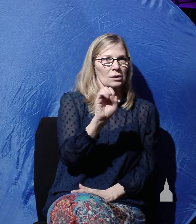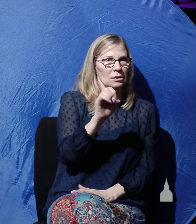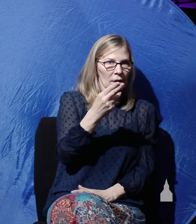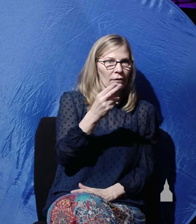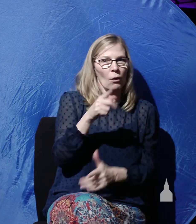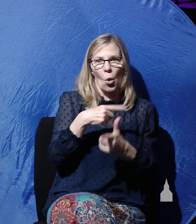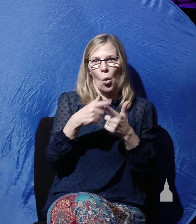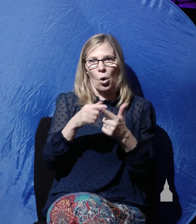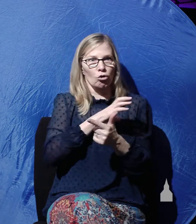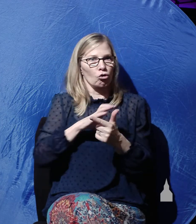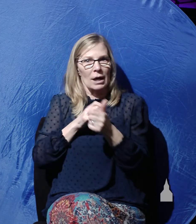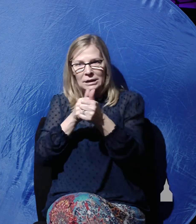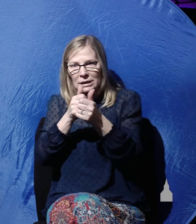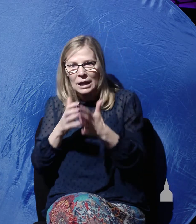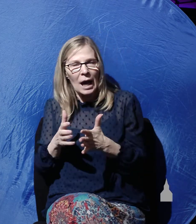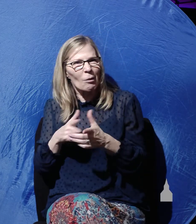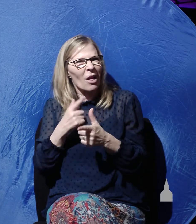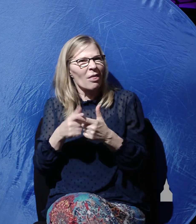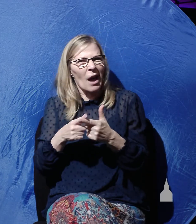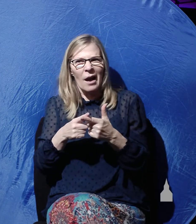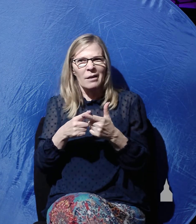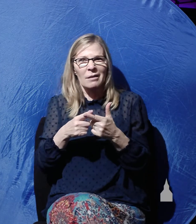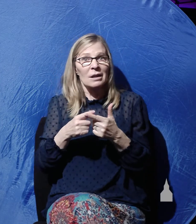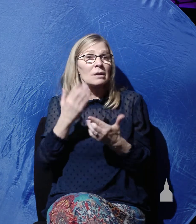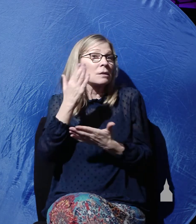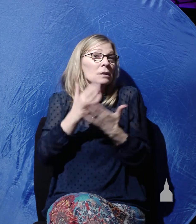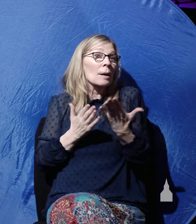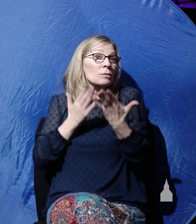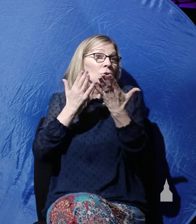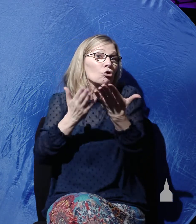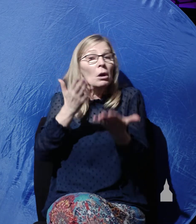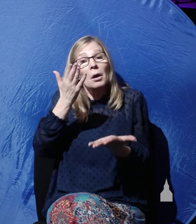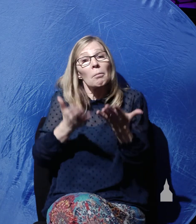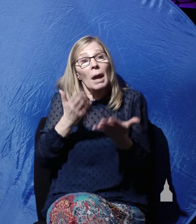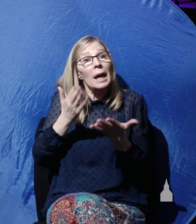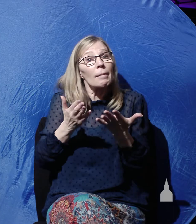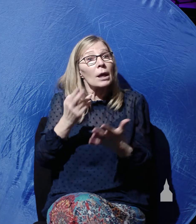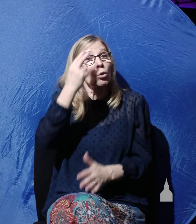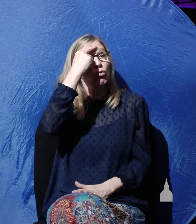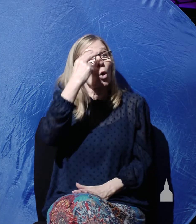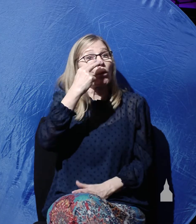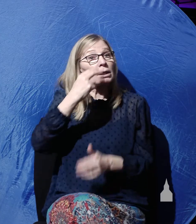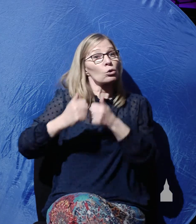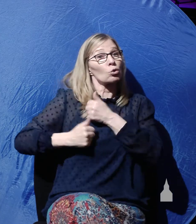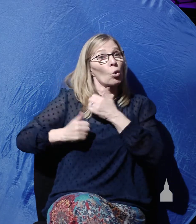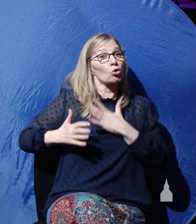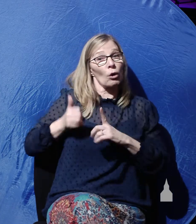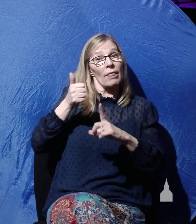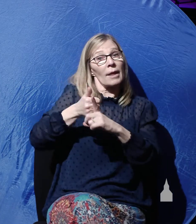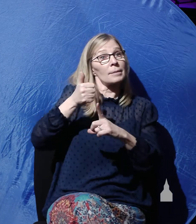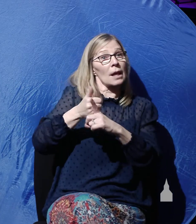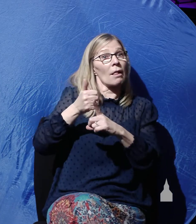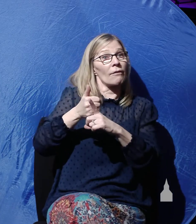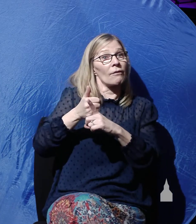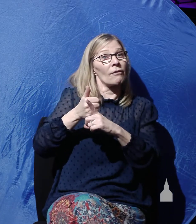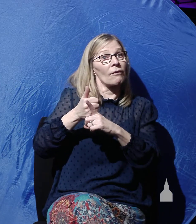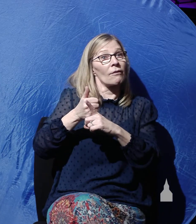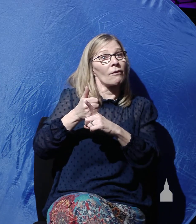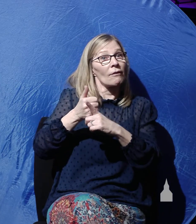Christ's disciples, then some have suggested, well, perhaps it was the Roman soldiers who removed the body. Well,